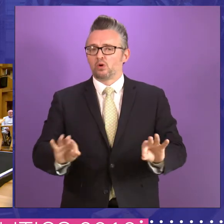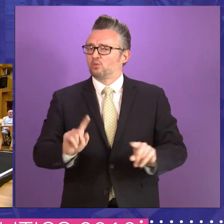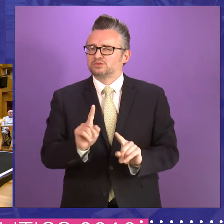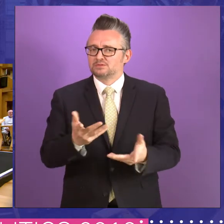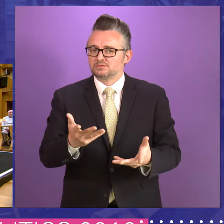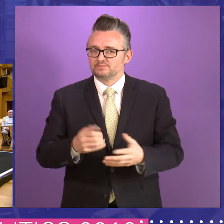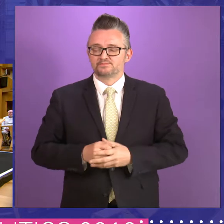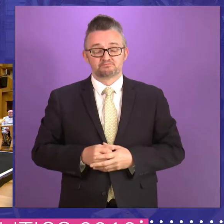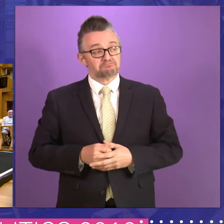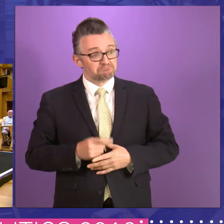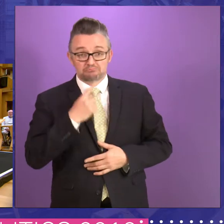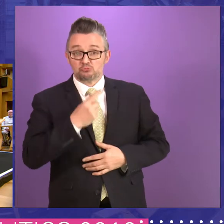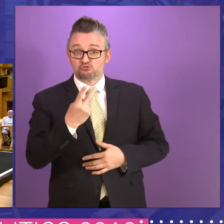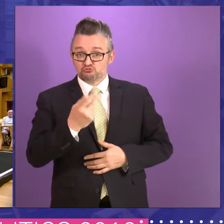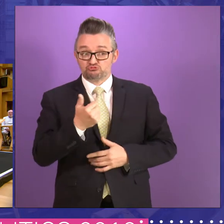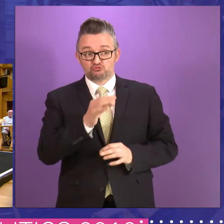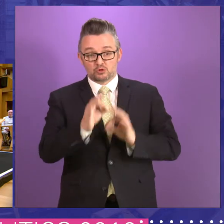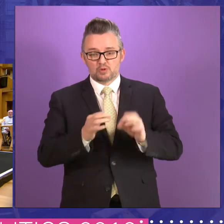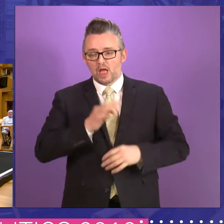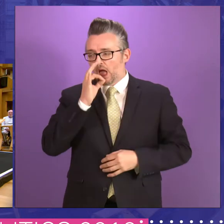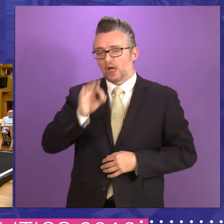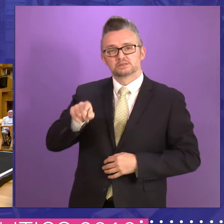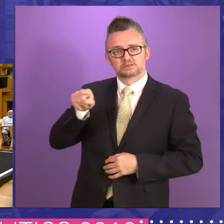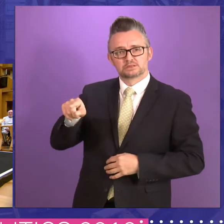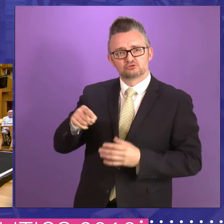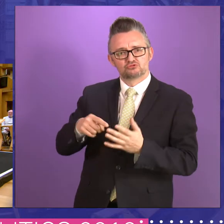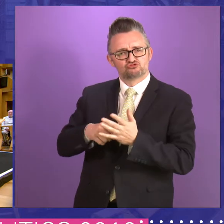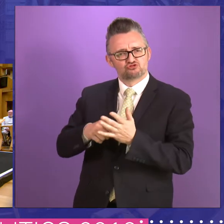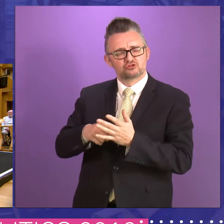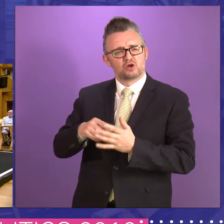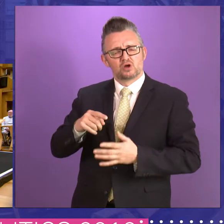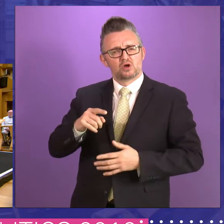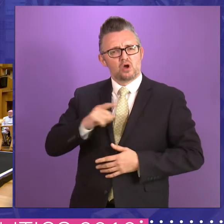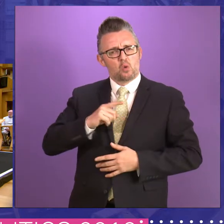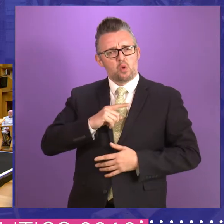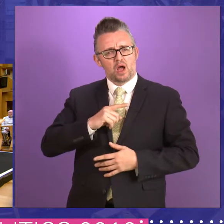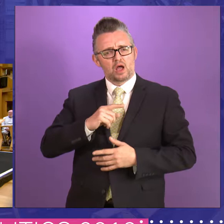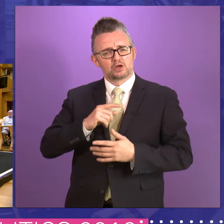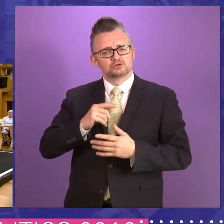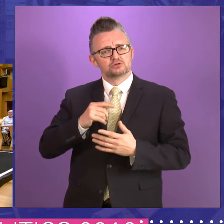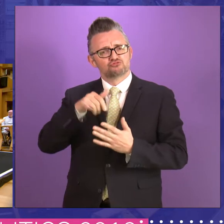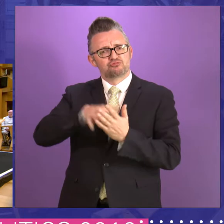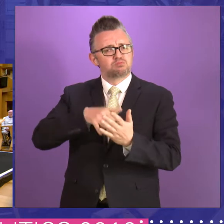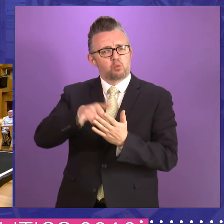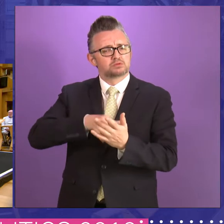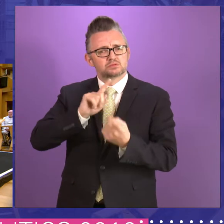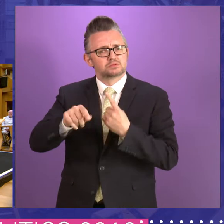A couple of good questions. I'm going to turn to you simply because I'm not sure if any of us know why the reporters were less used, but, uh, I know that, um, as